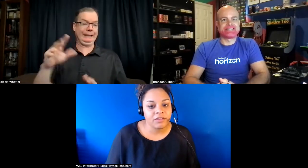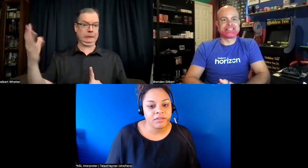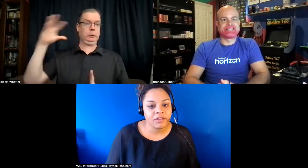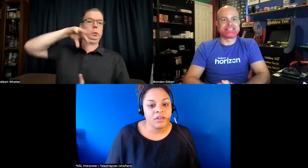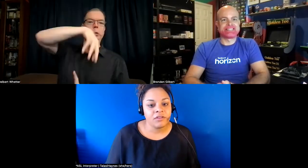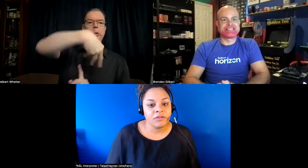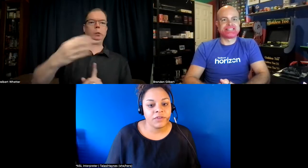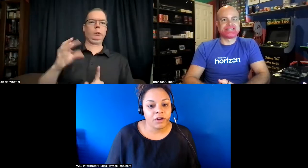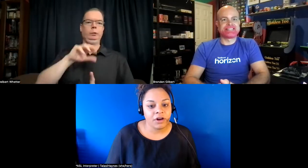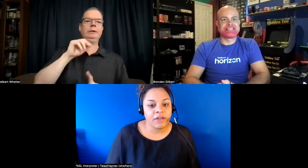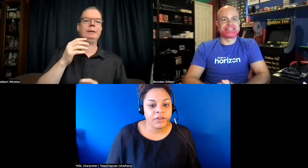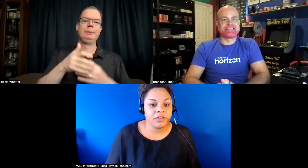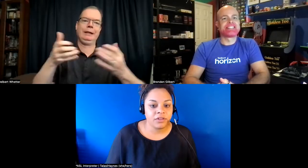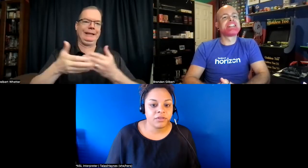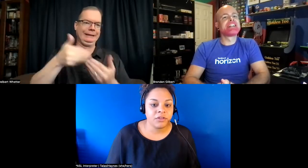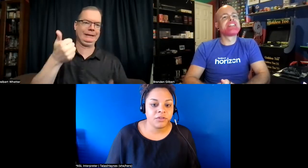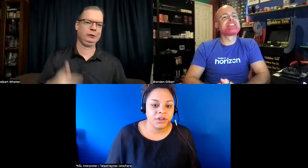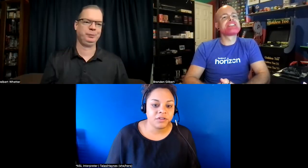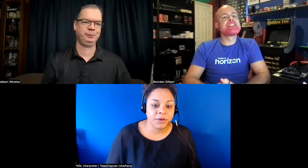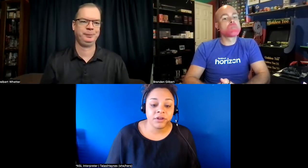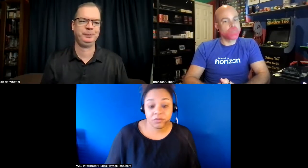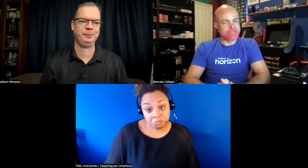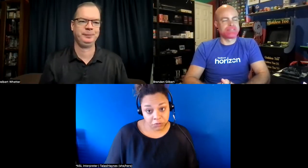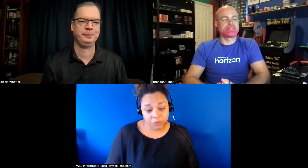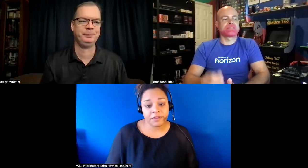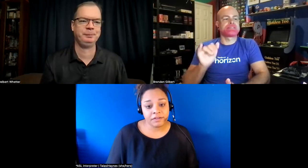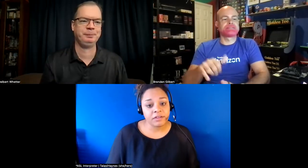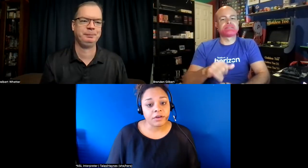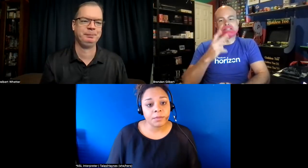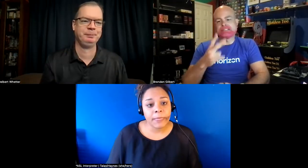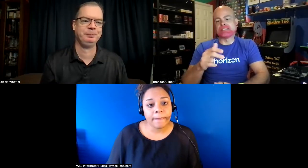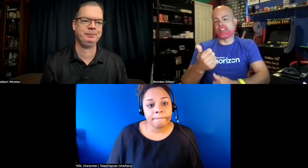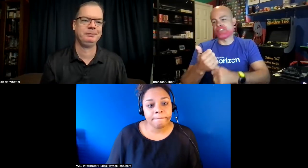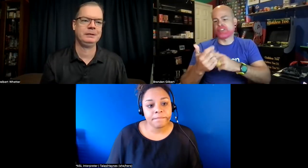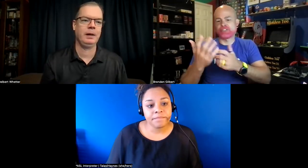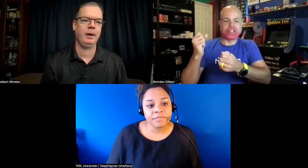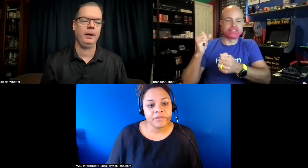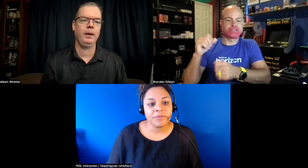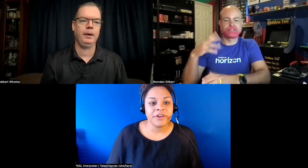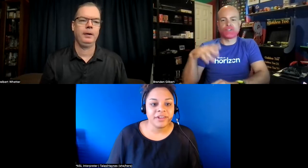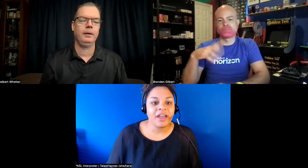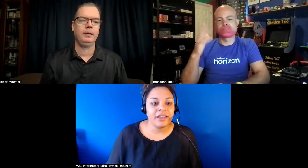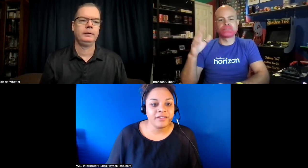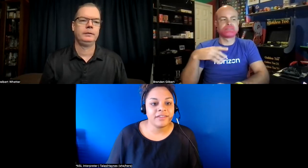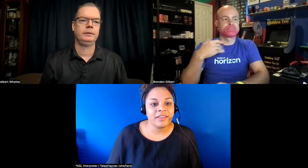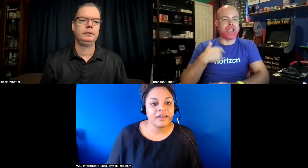and so vr having the the 3d experience could make things easier this is brendan yeah i could see that uh